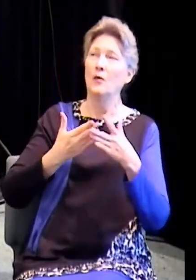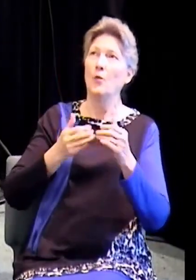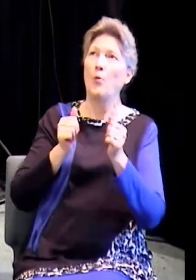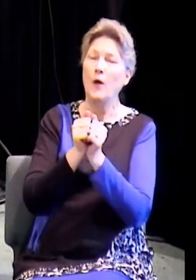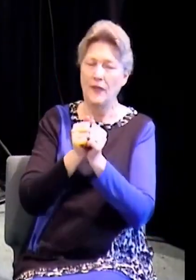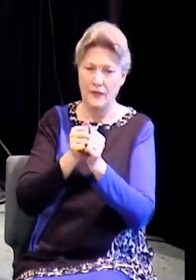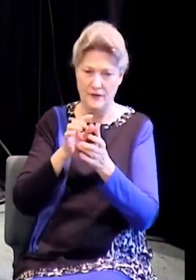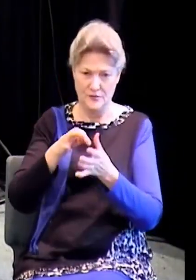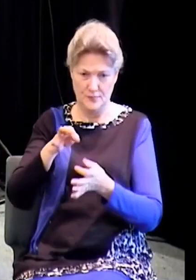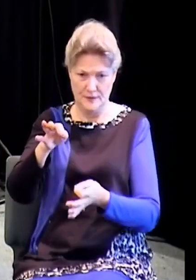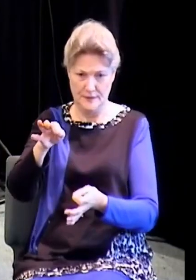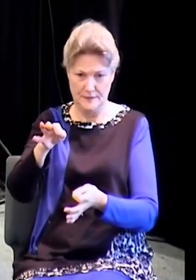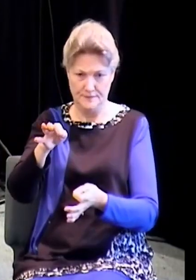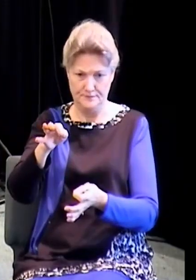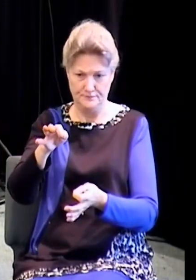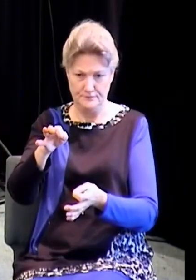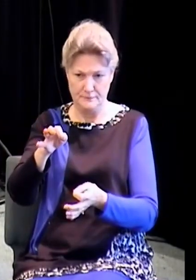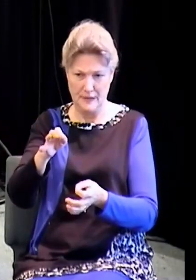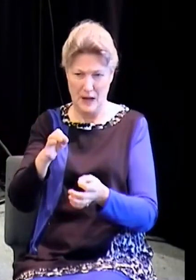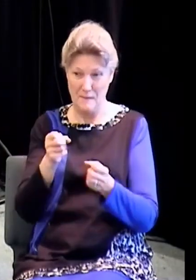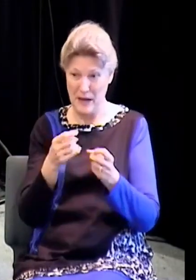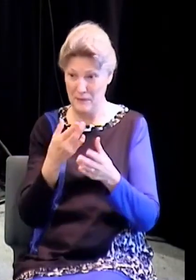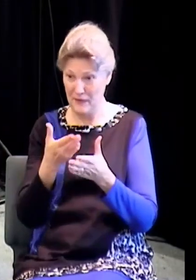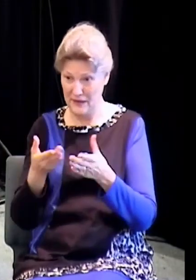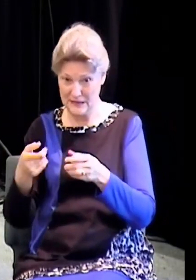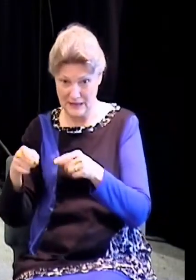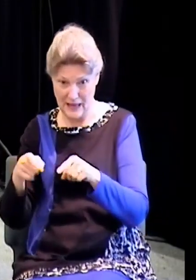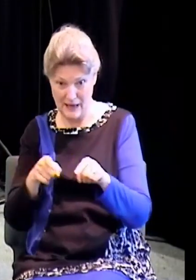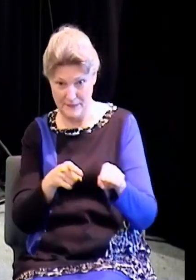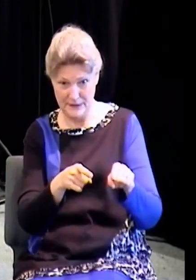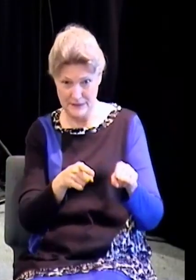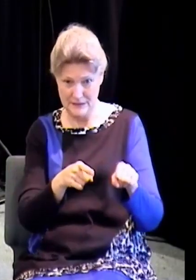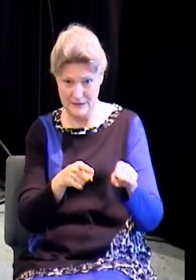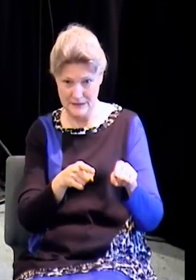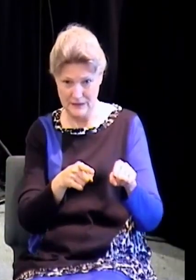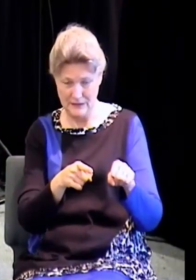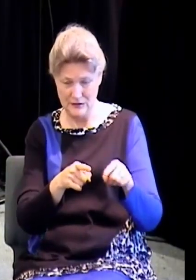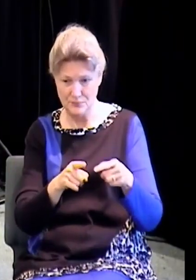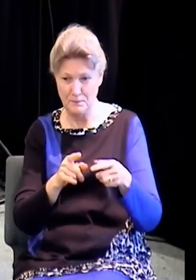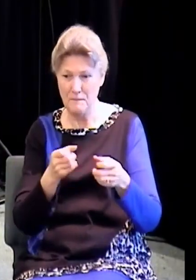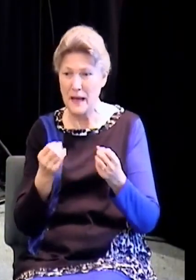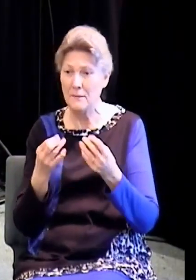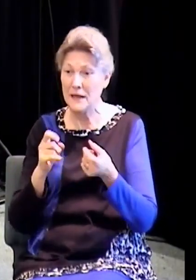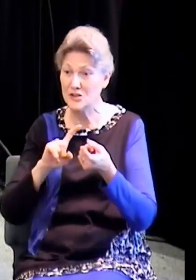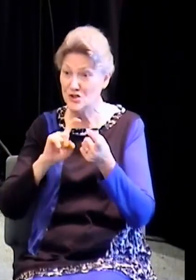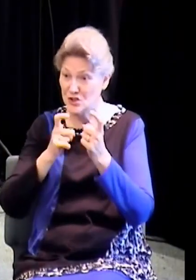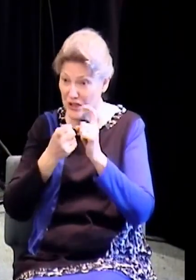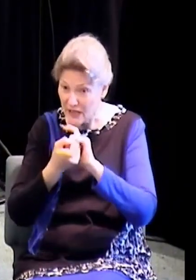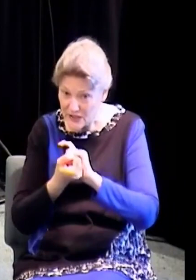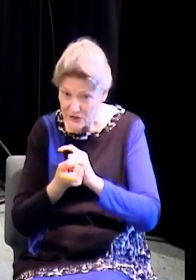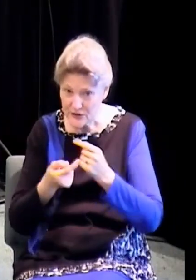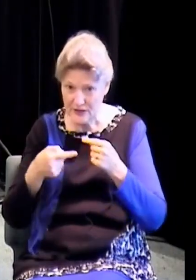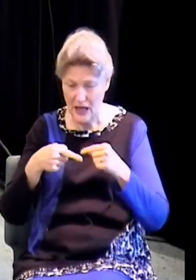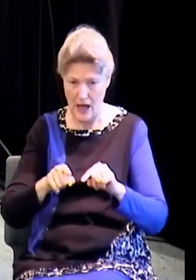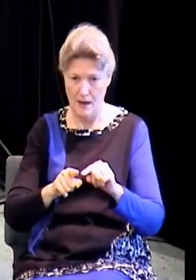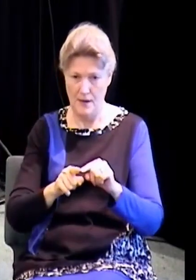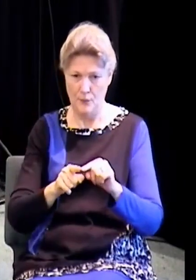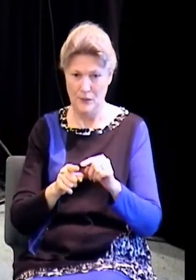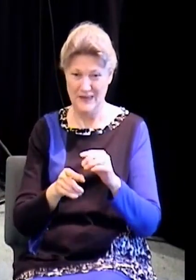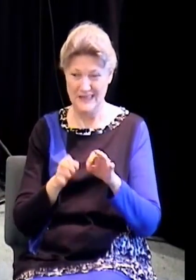in this simple act of being born. May I very quickly address the fact that how